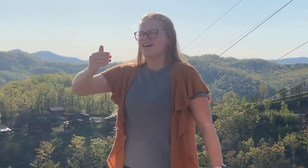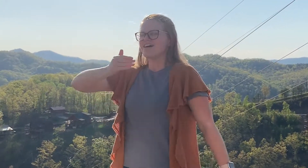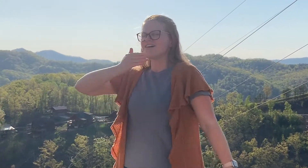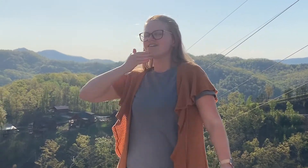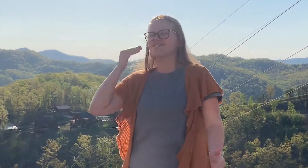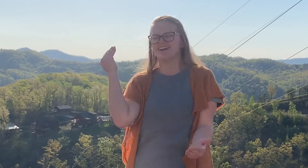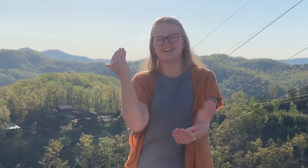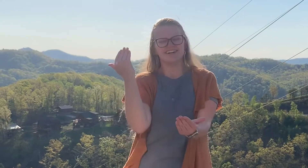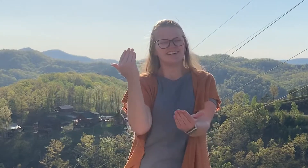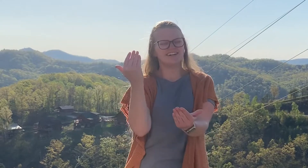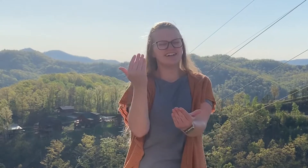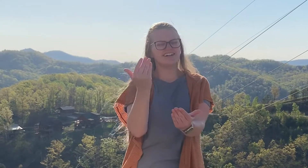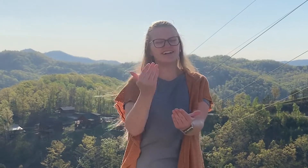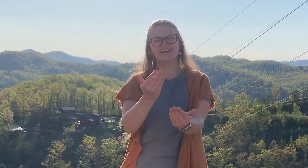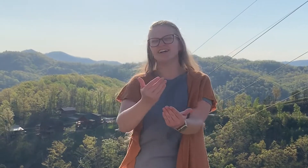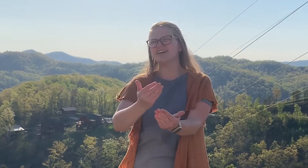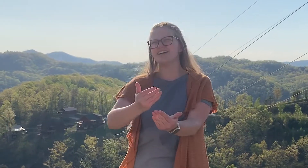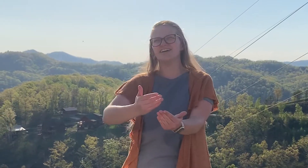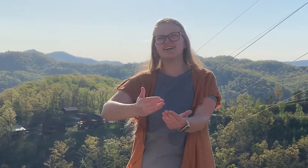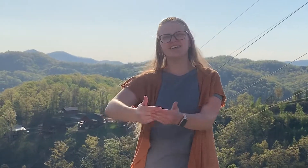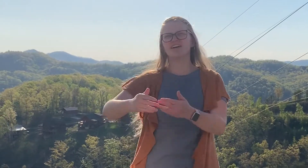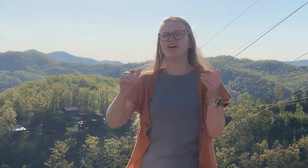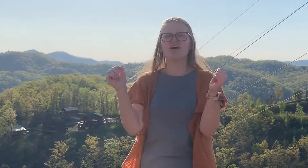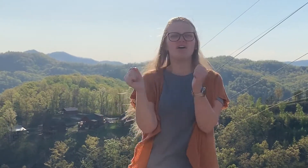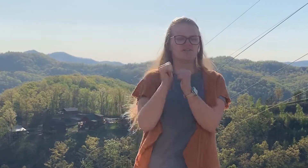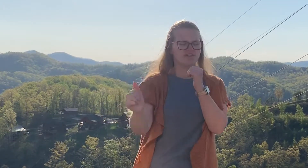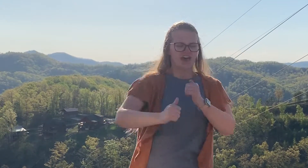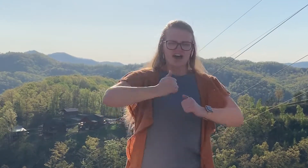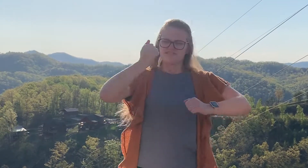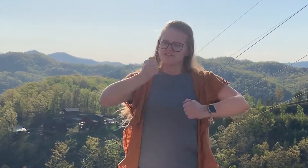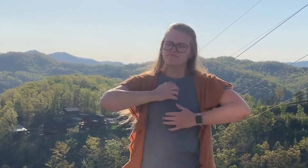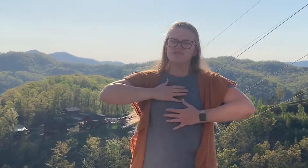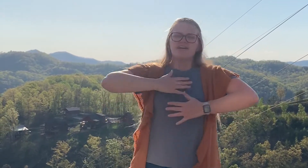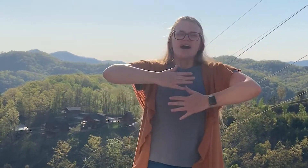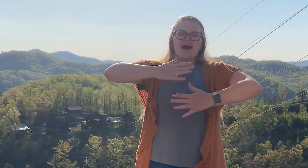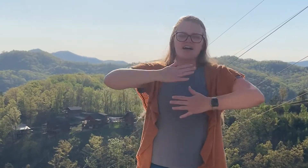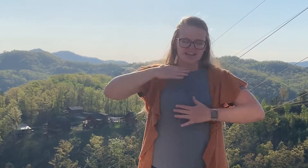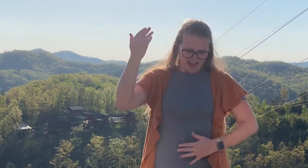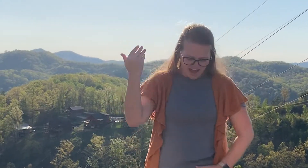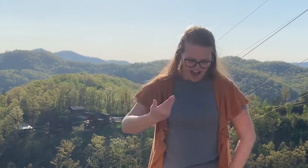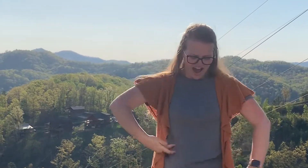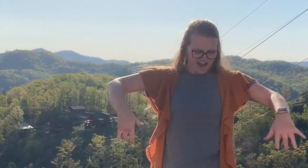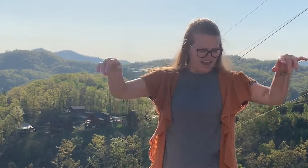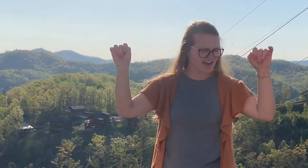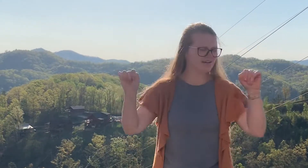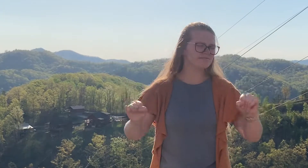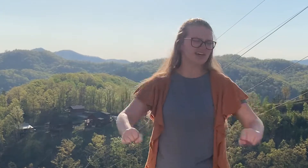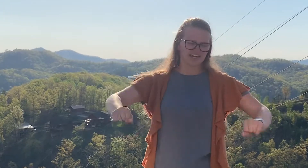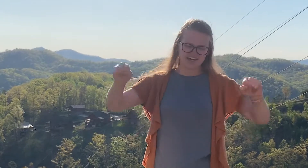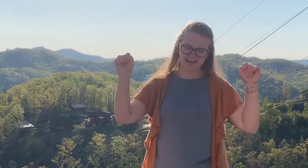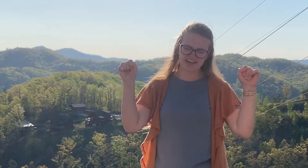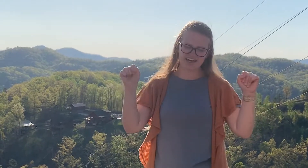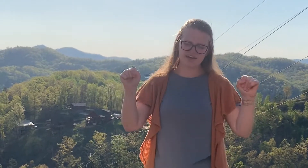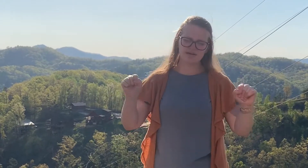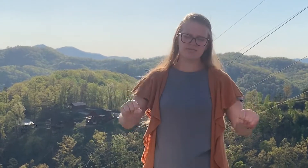good. With every breath that I am able.